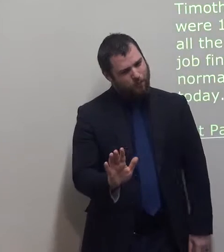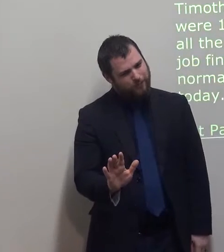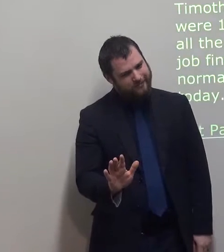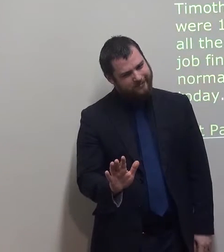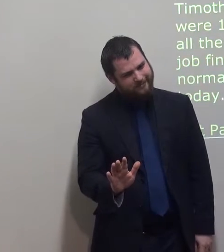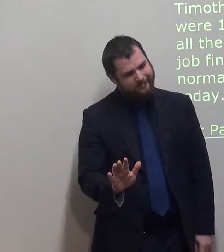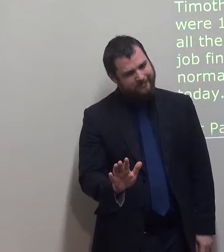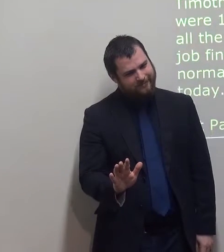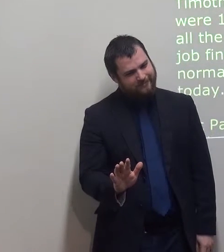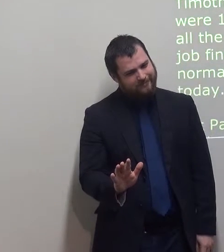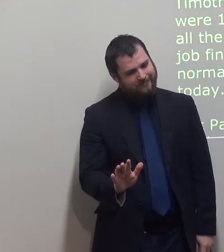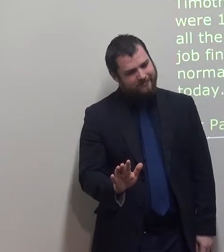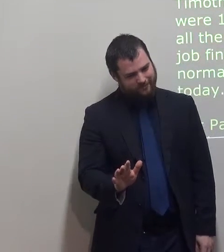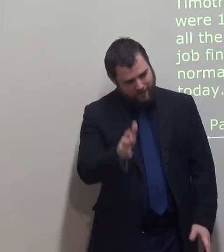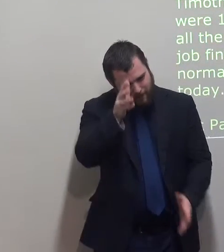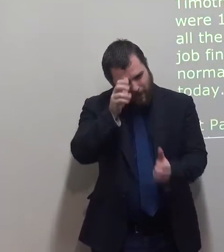There were 13 apostles, that's all.